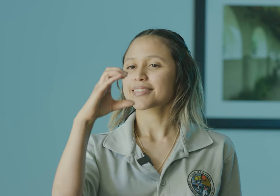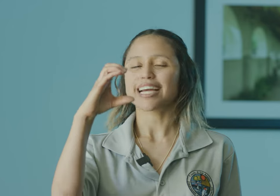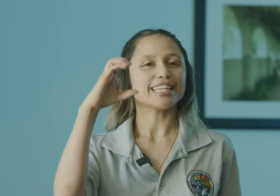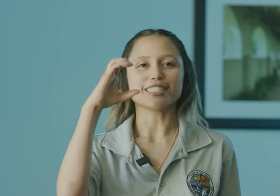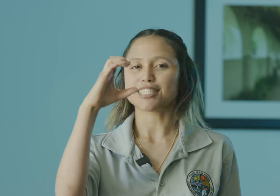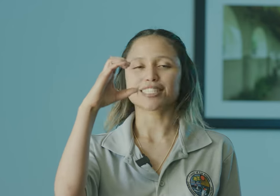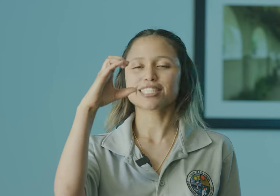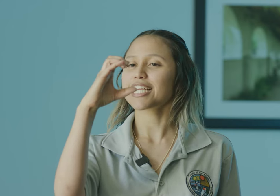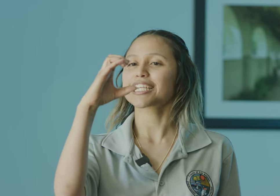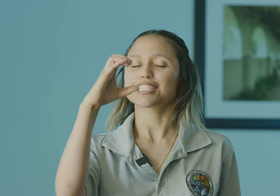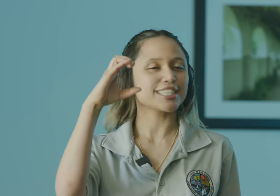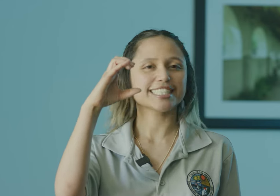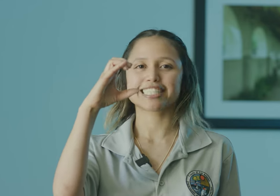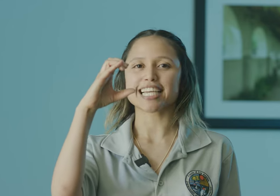It just looks like just a C.